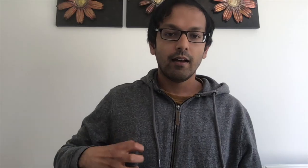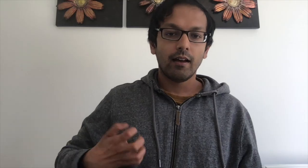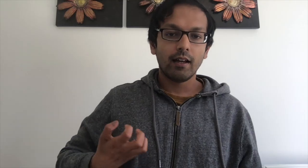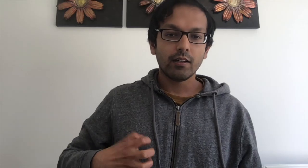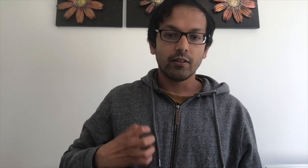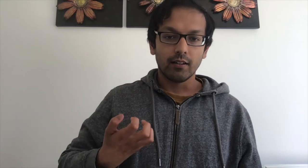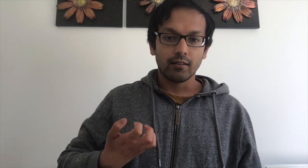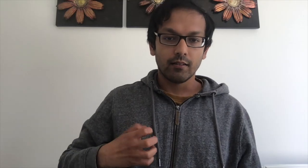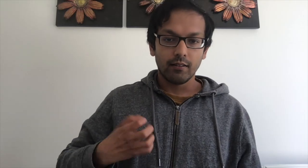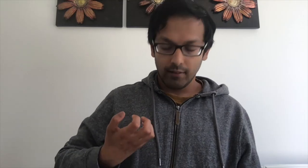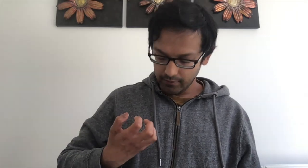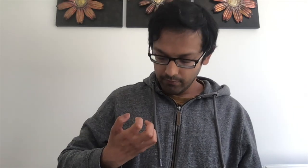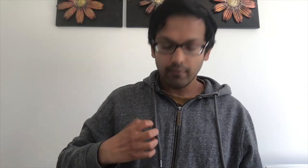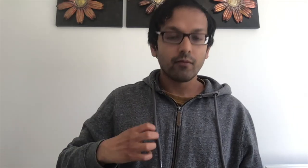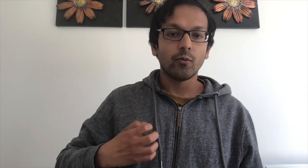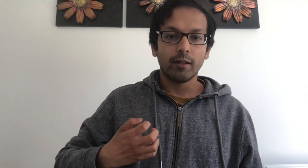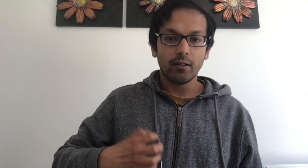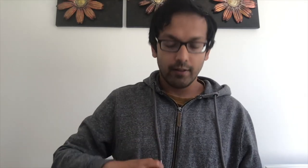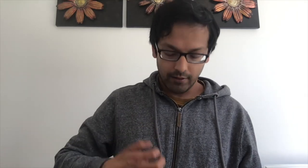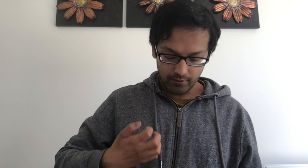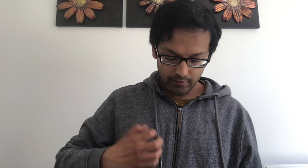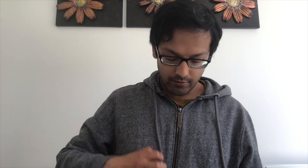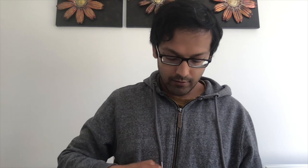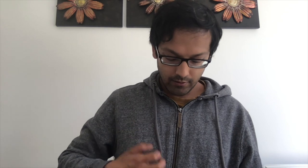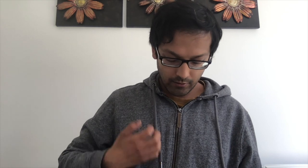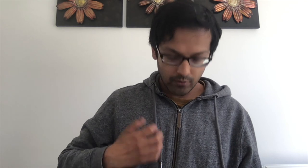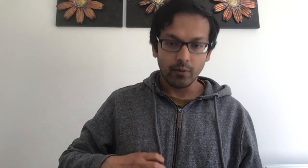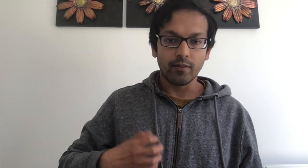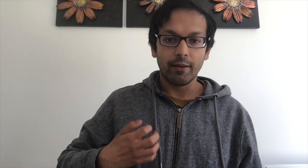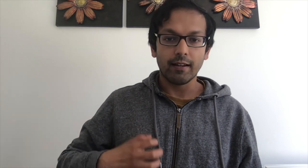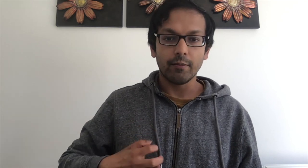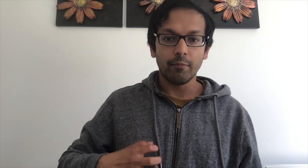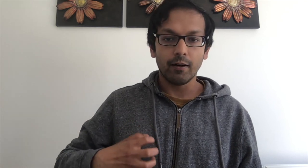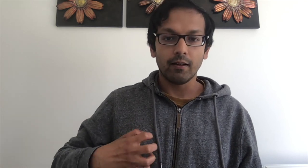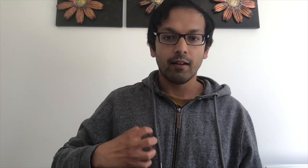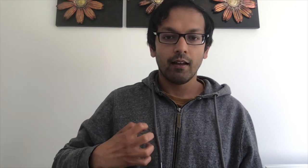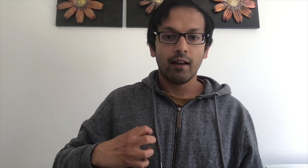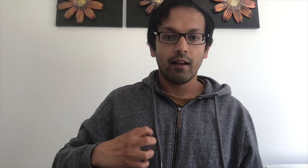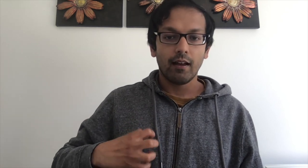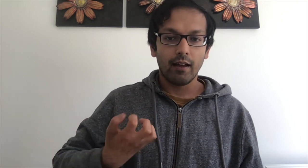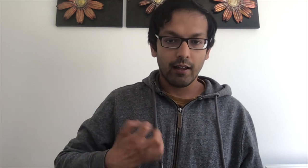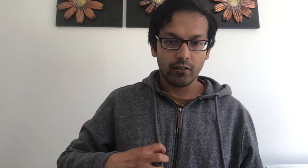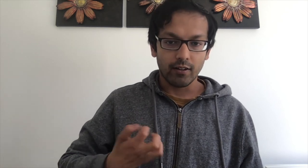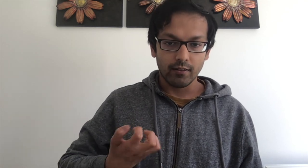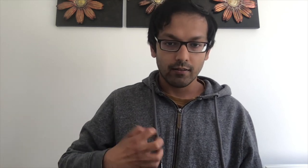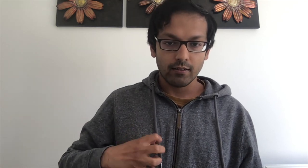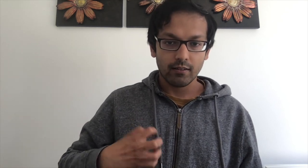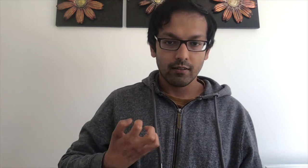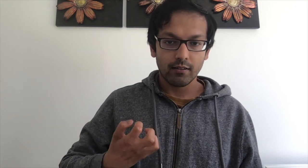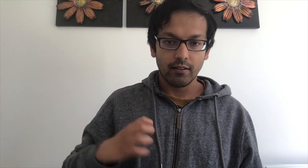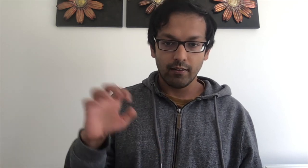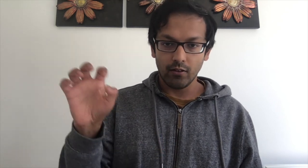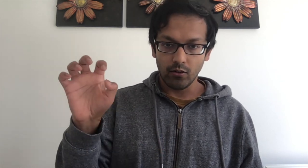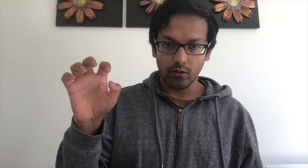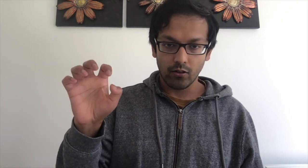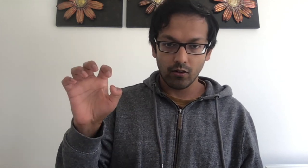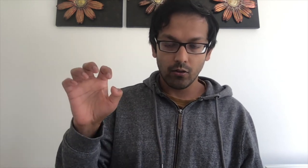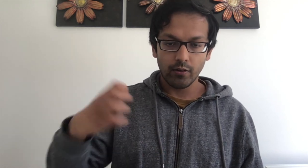Angry. This will be lower down towards the belly, but angry. It's your clawed